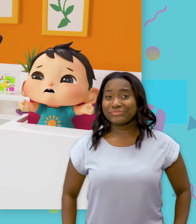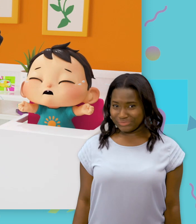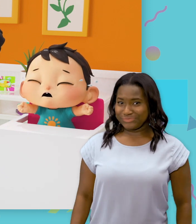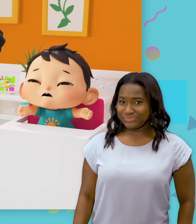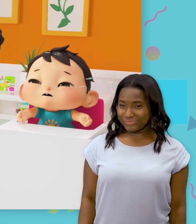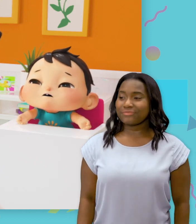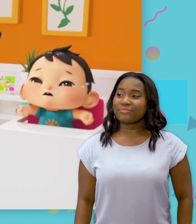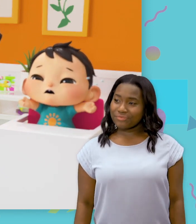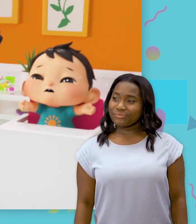treat